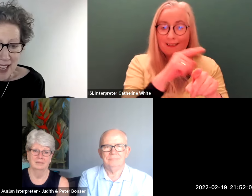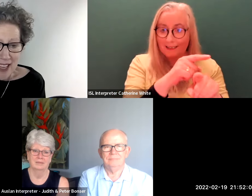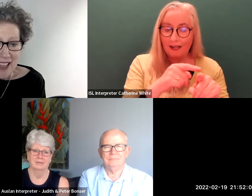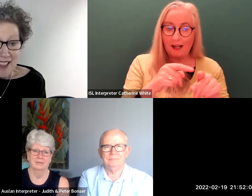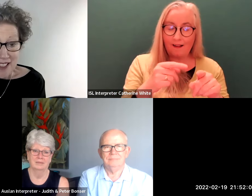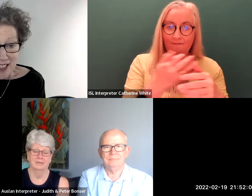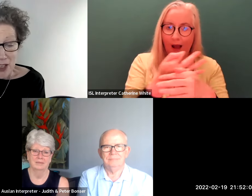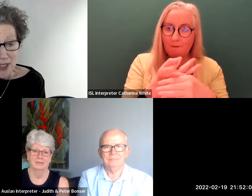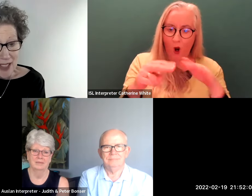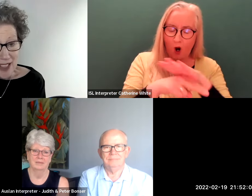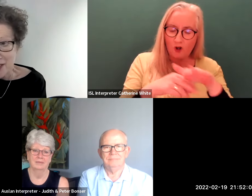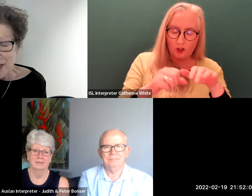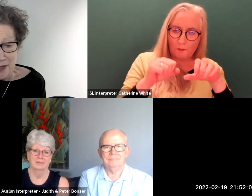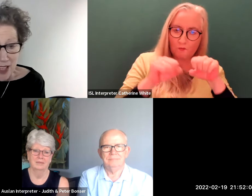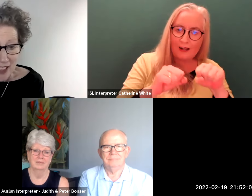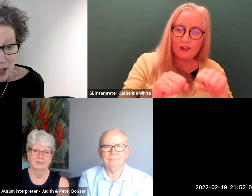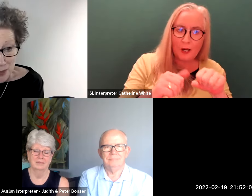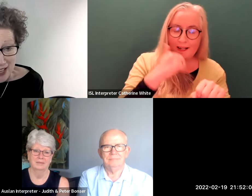as they continue this